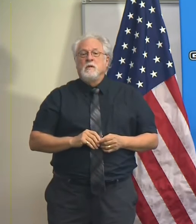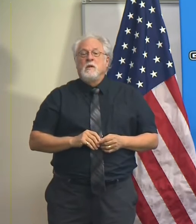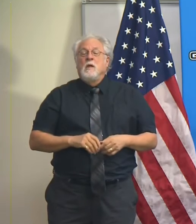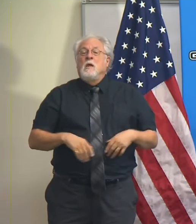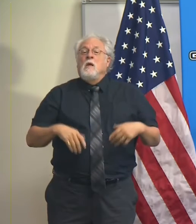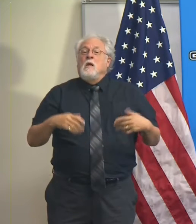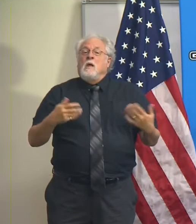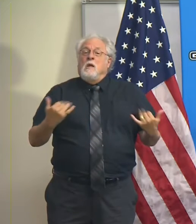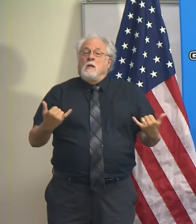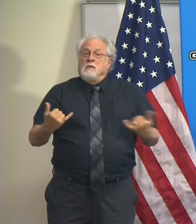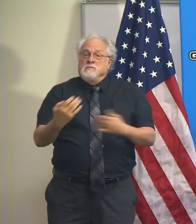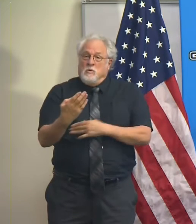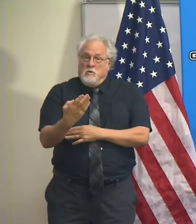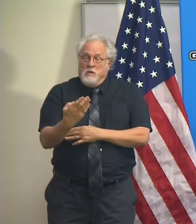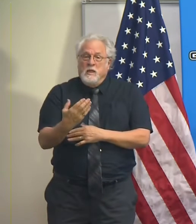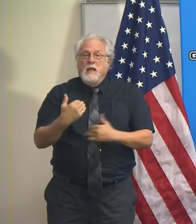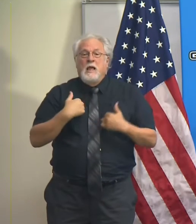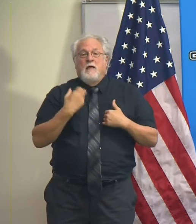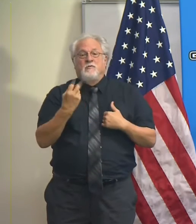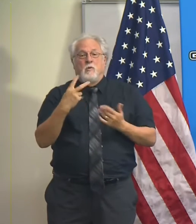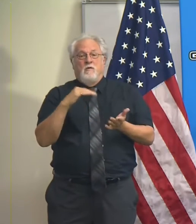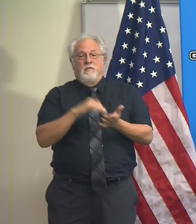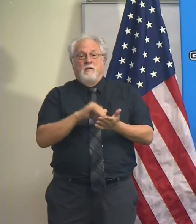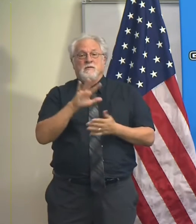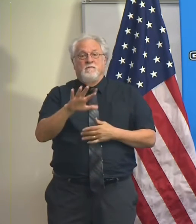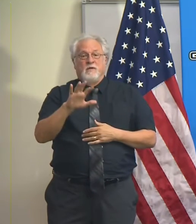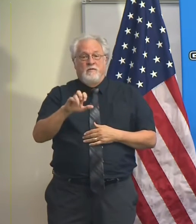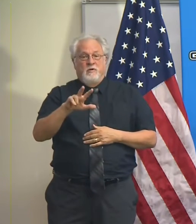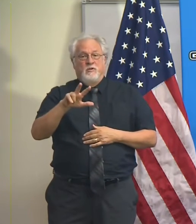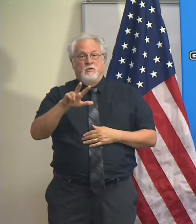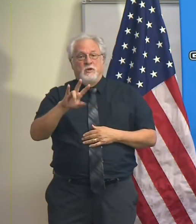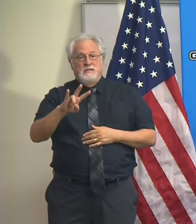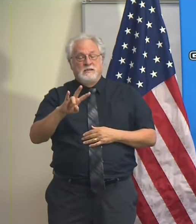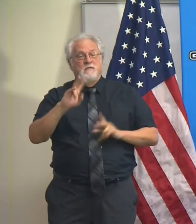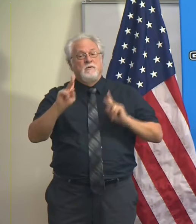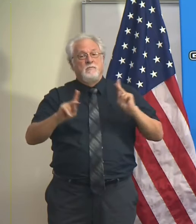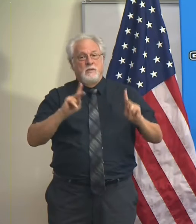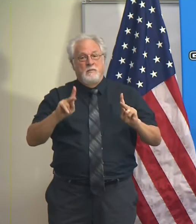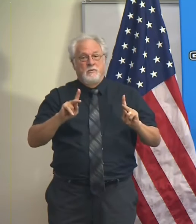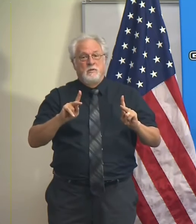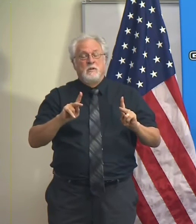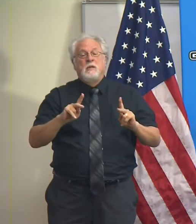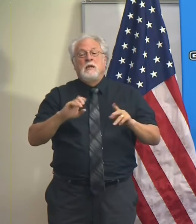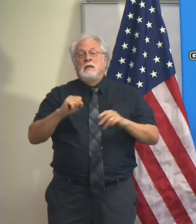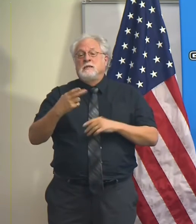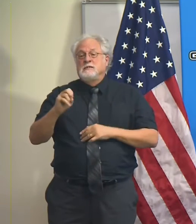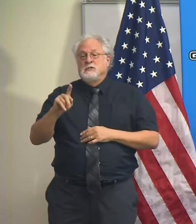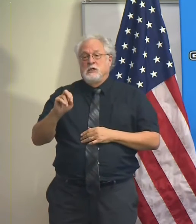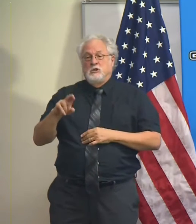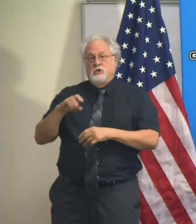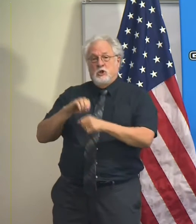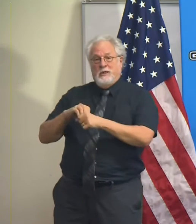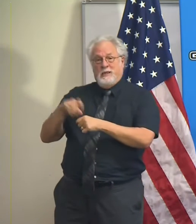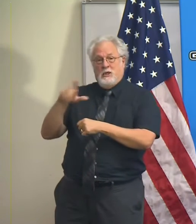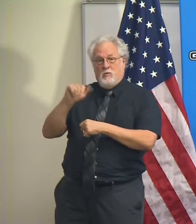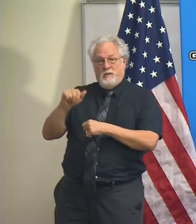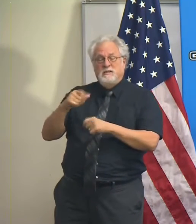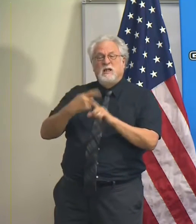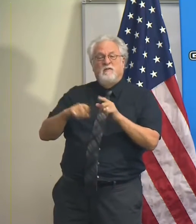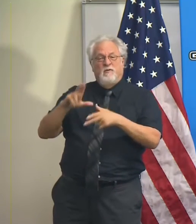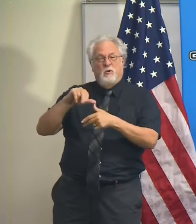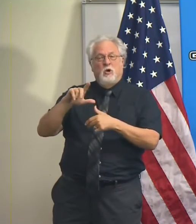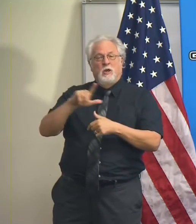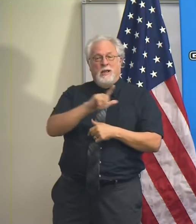As of this morning, we have 12,537 individuals being sheltered in the state from Hurricane Laura.